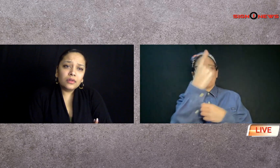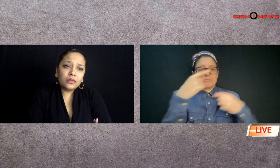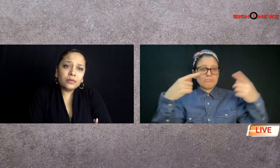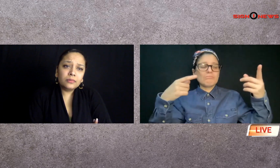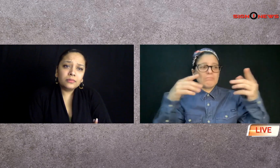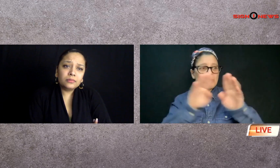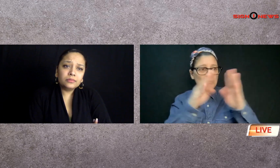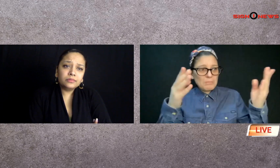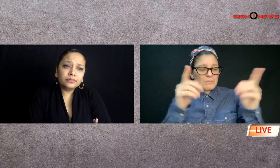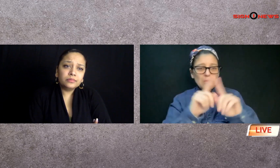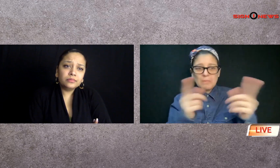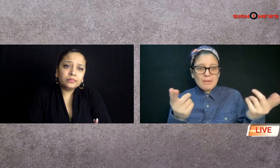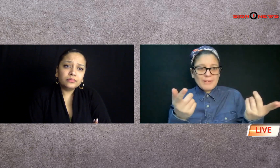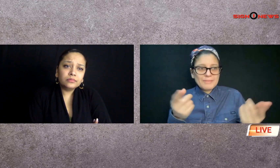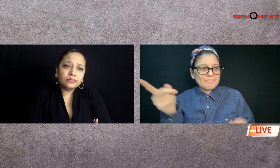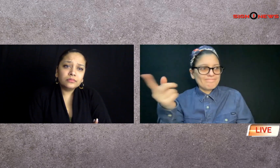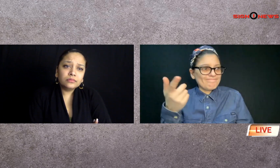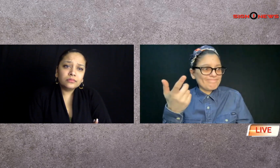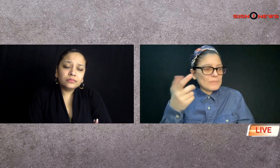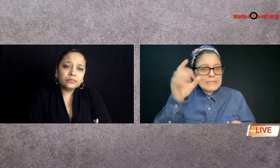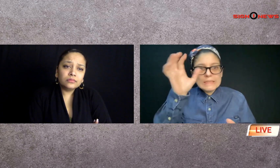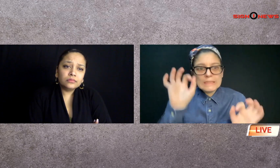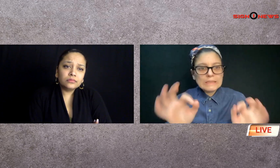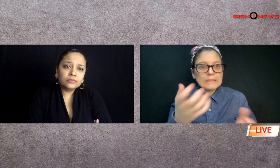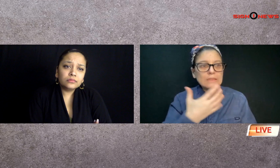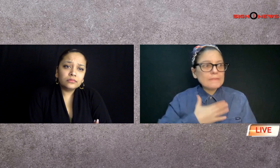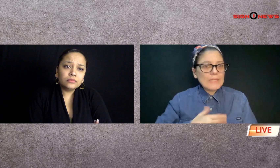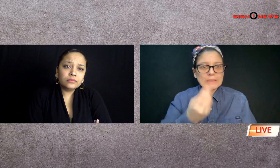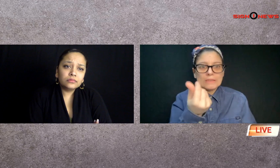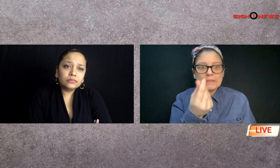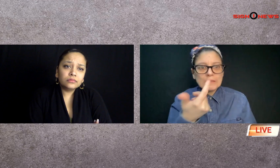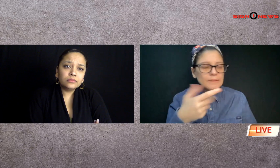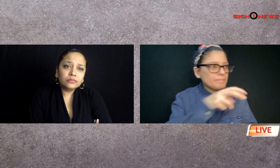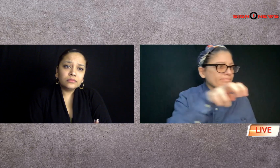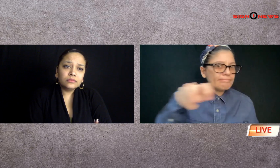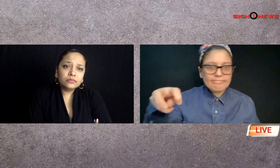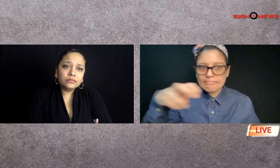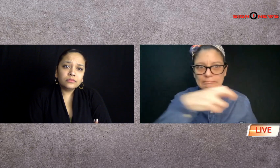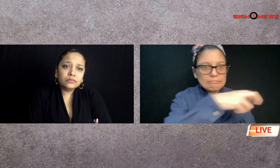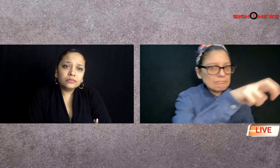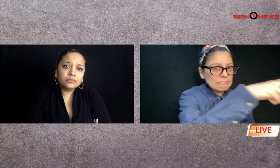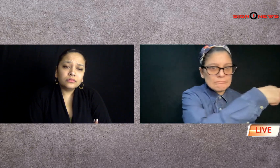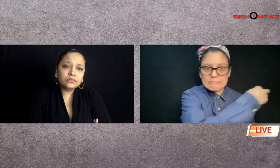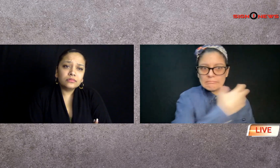he's not sure what to do without any money